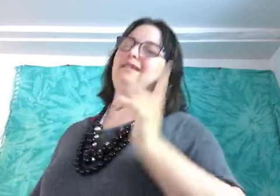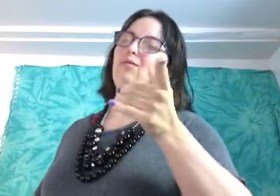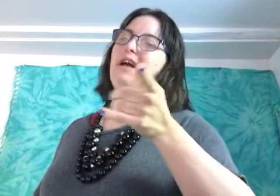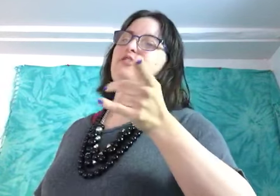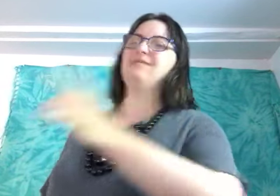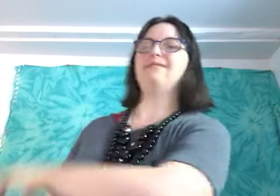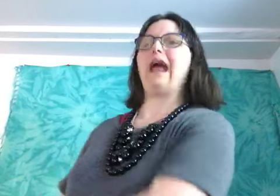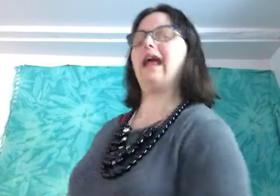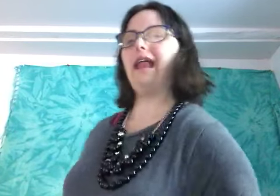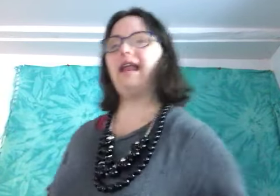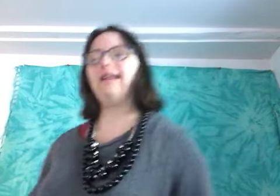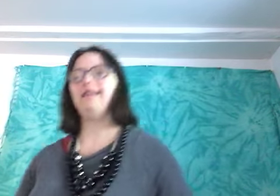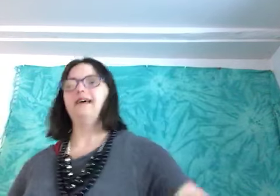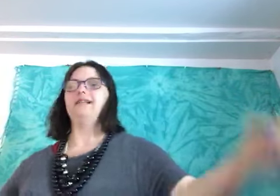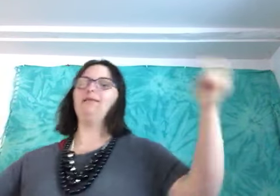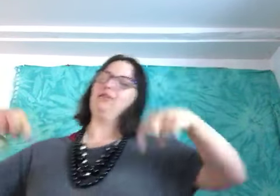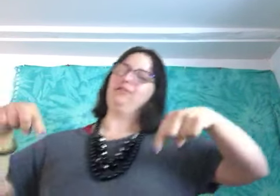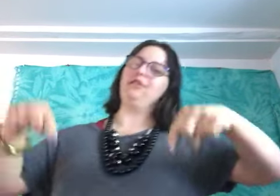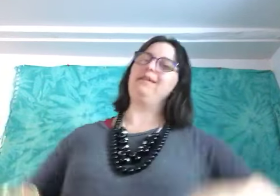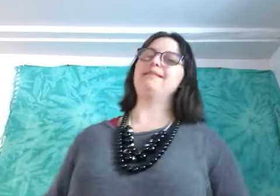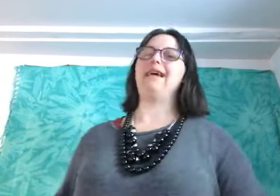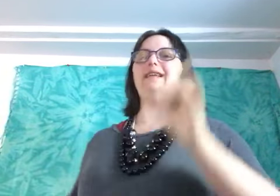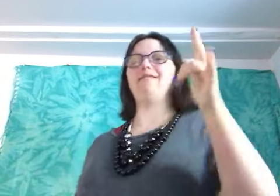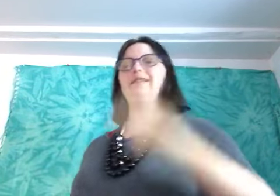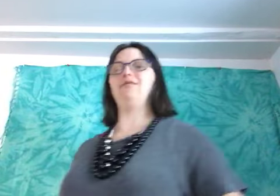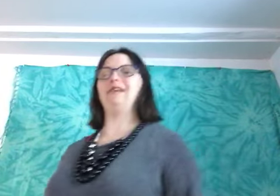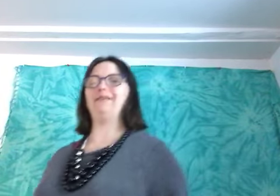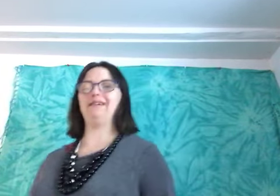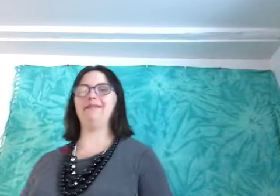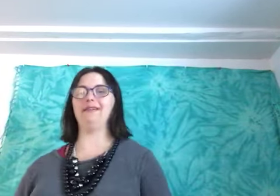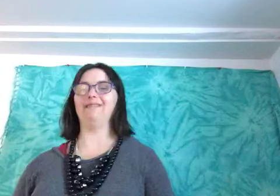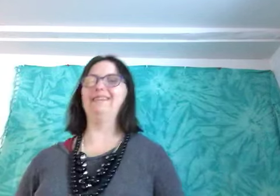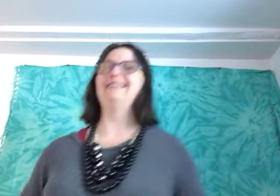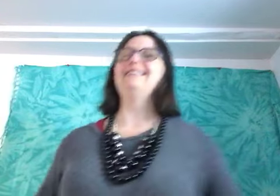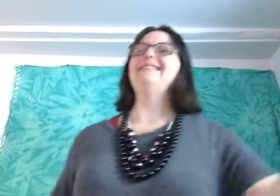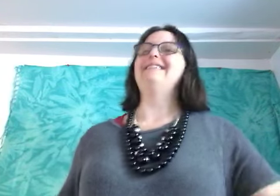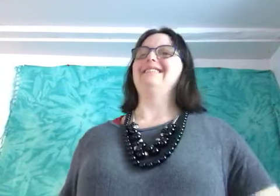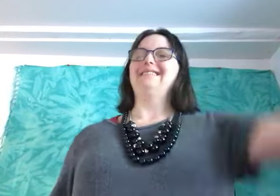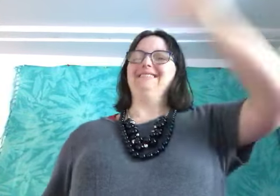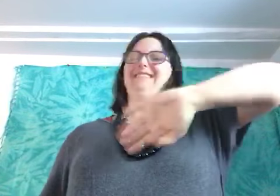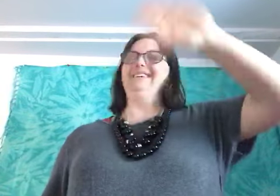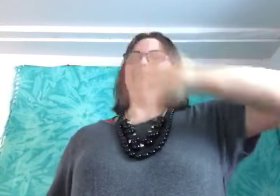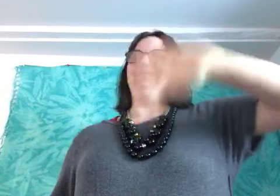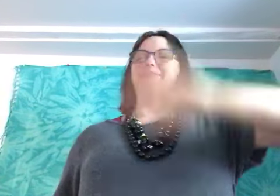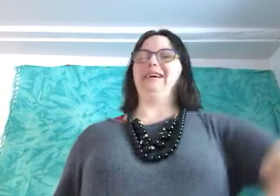like to watch and let me know in the comments and i will see you in my next video bye